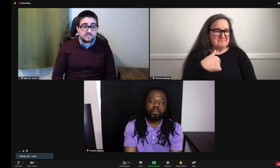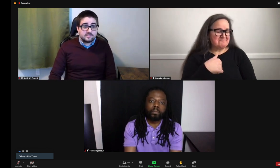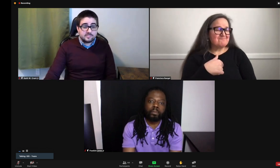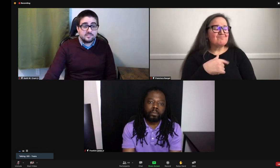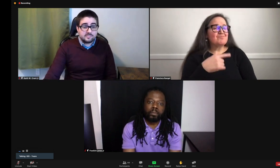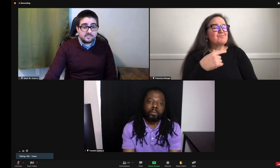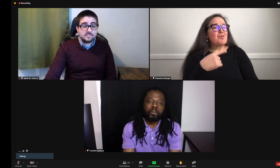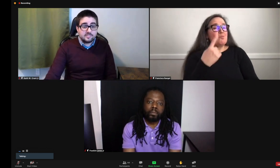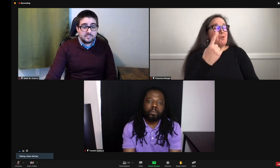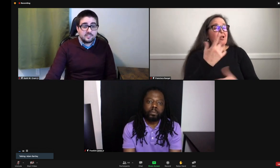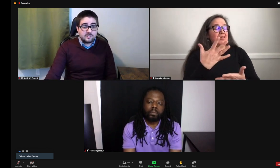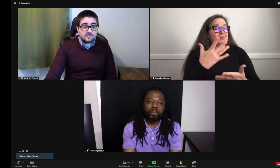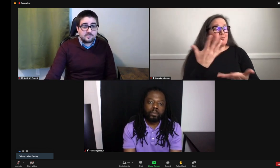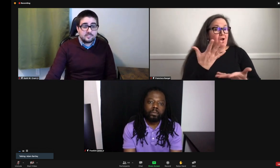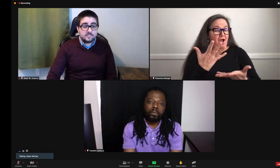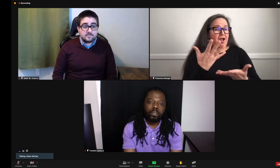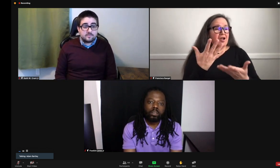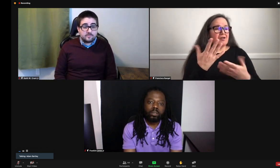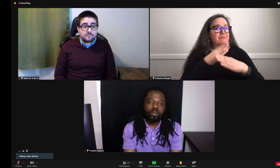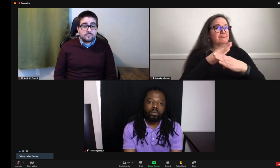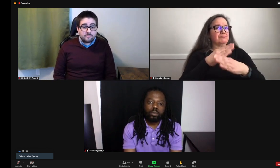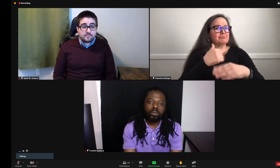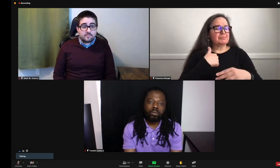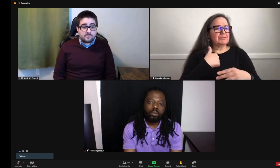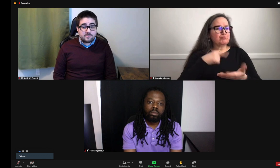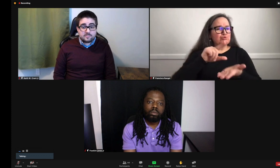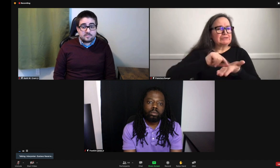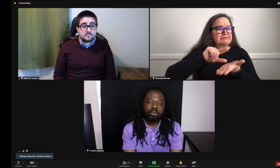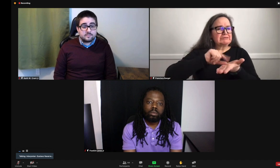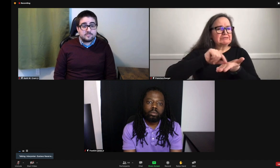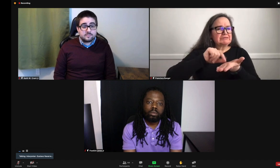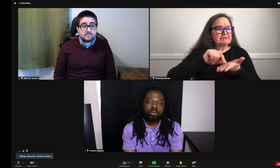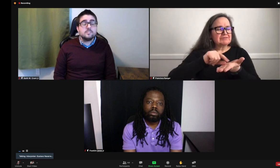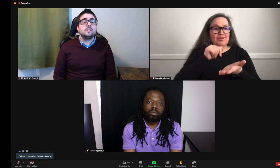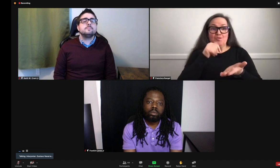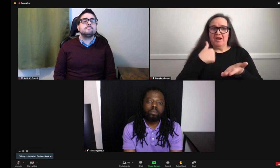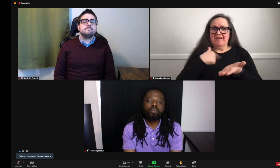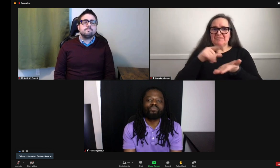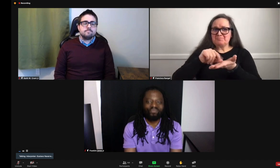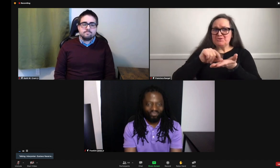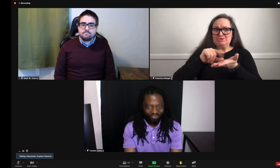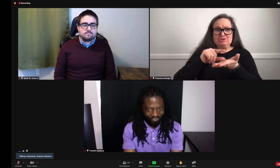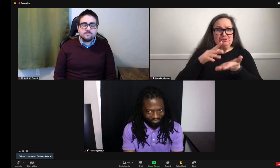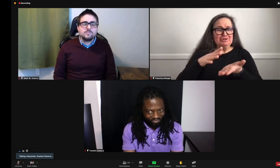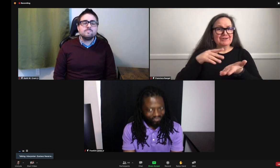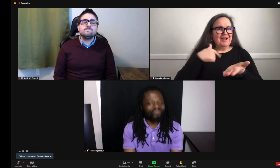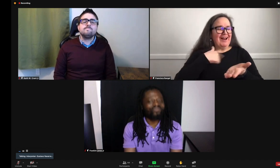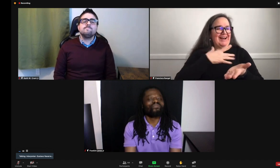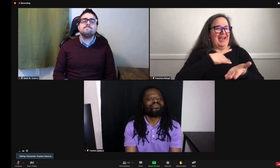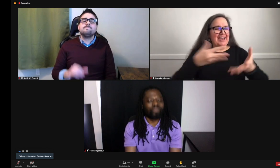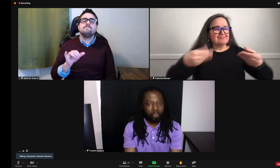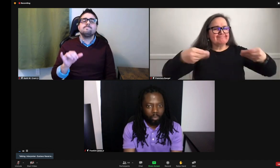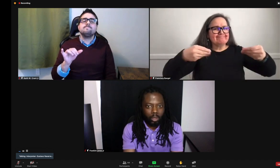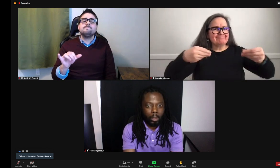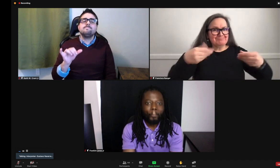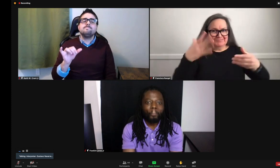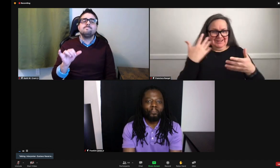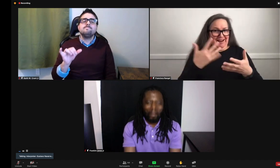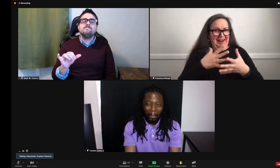And what about for you, Francisca? Fairly similar to Franklin. However, not having access to a printer, I do like to have the